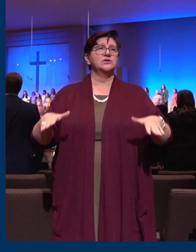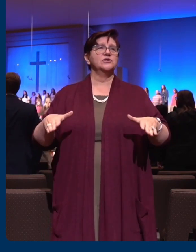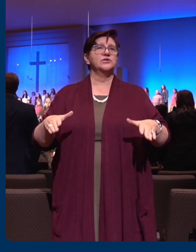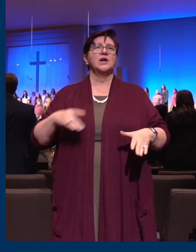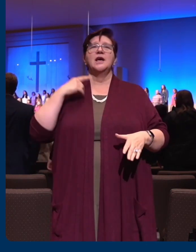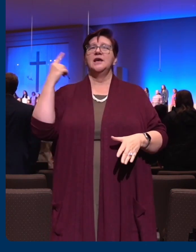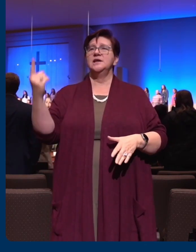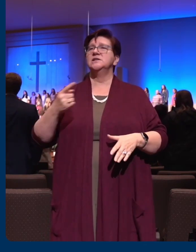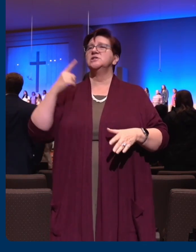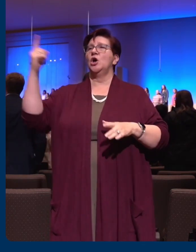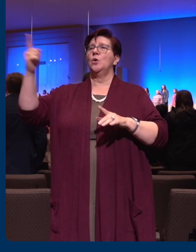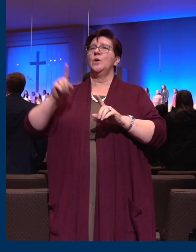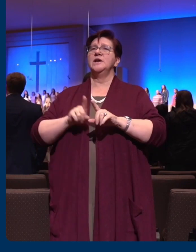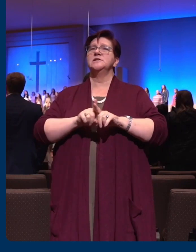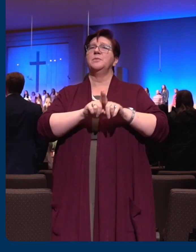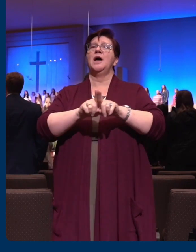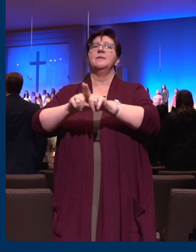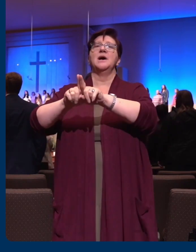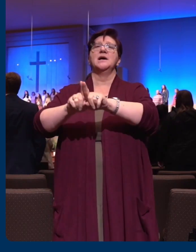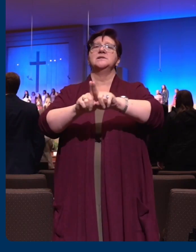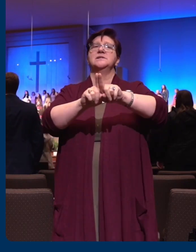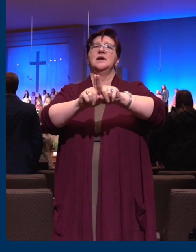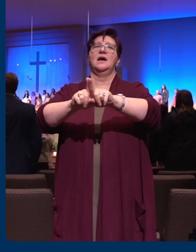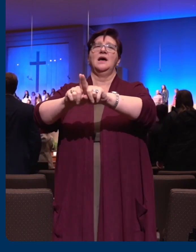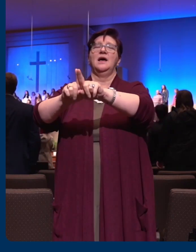is always by my side.